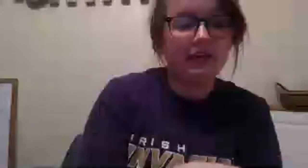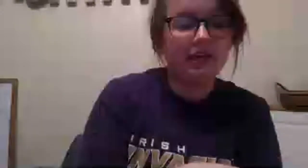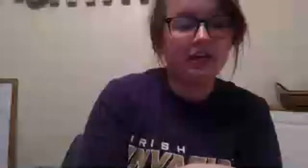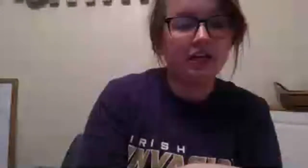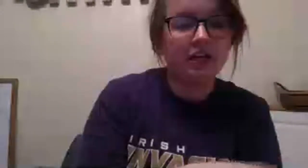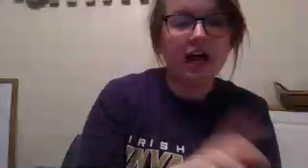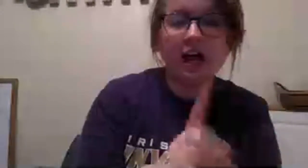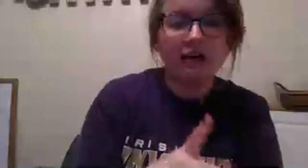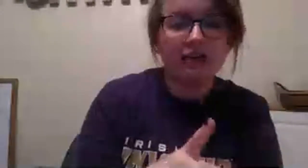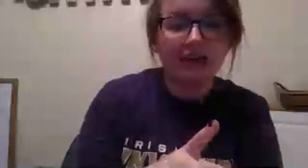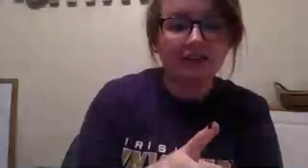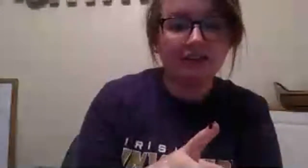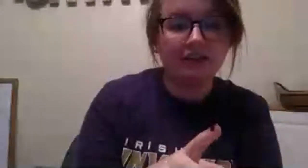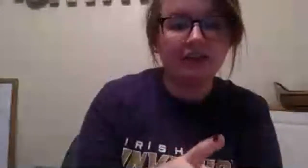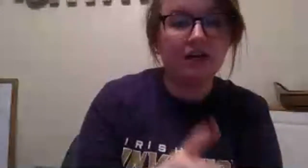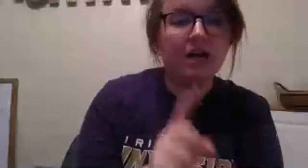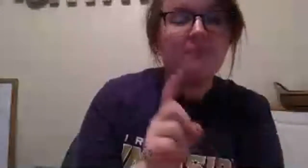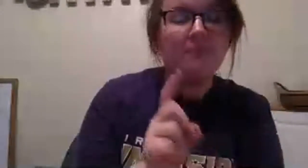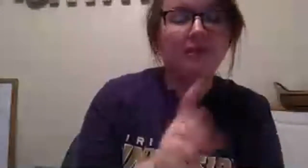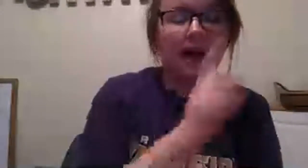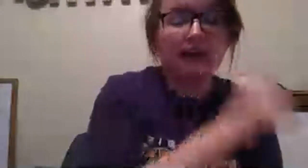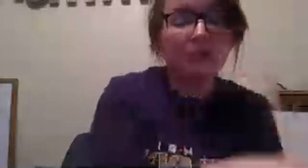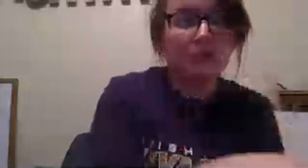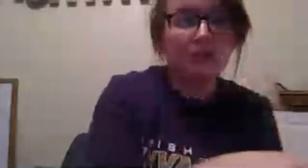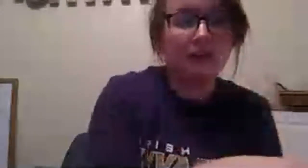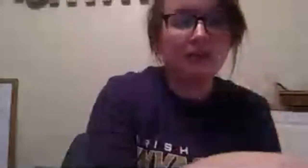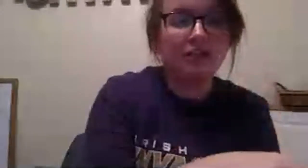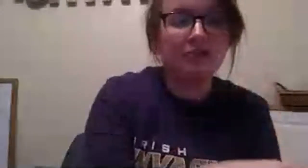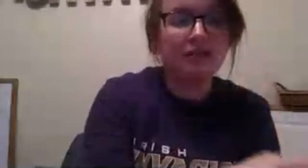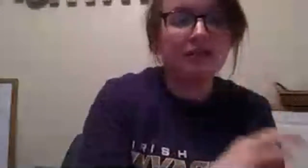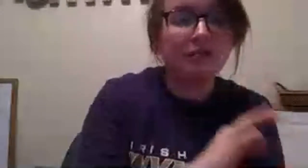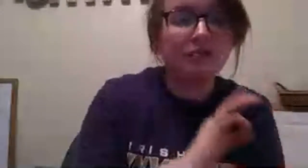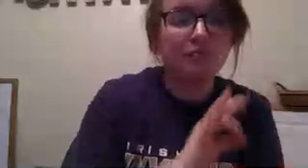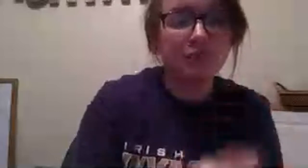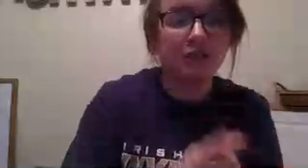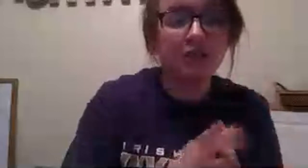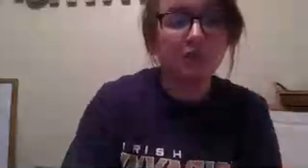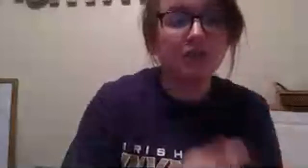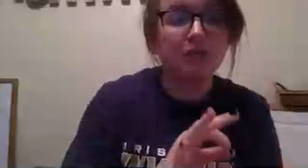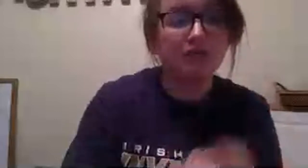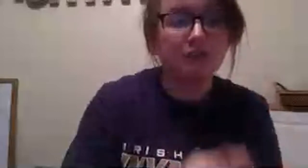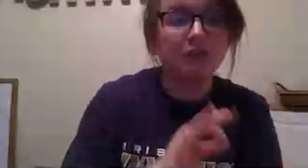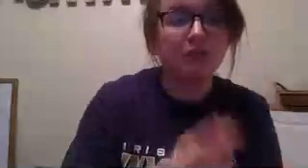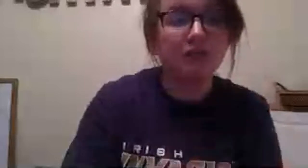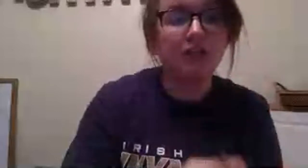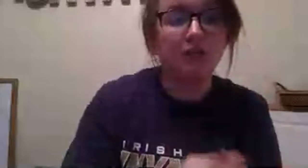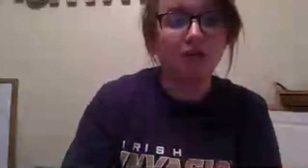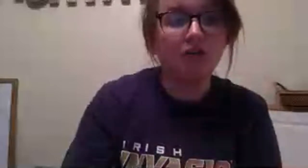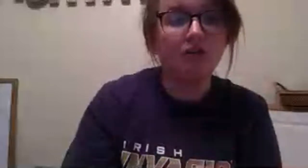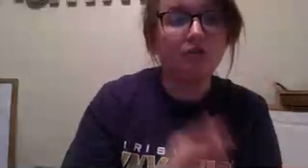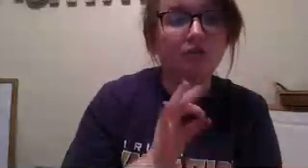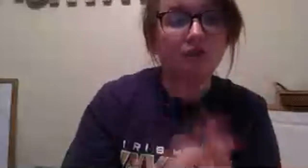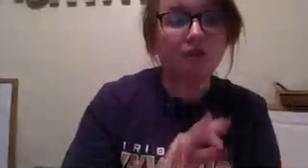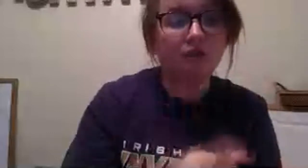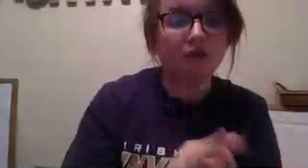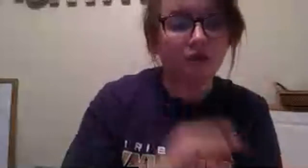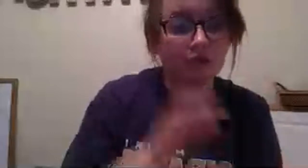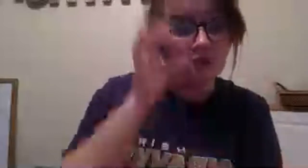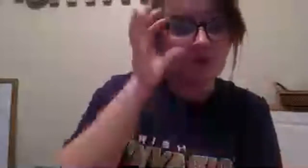i didn't watch last night either but last week was father mike schmidt's and it was really really really really cool really really cool